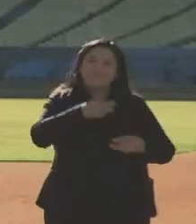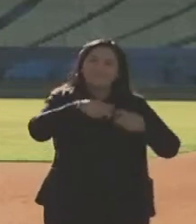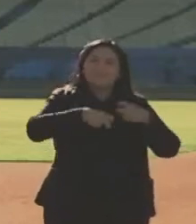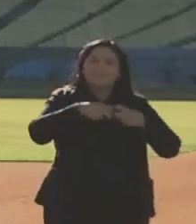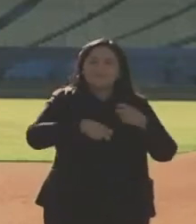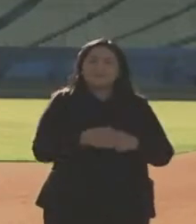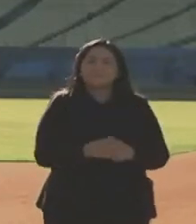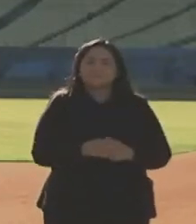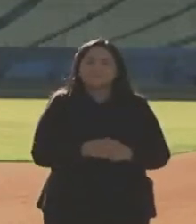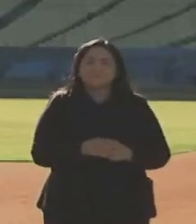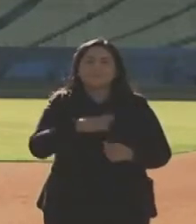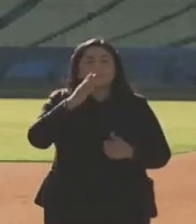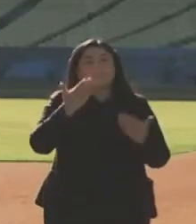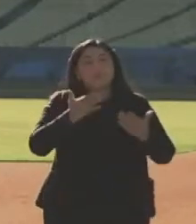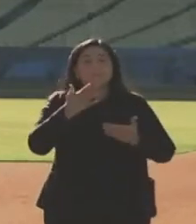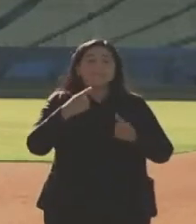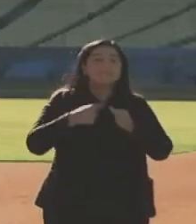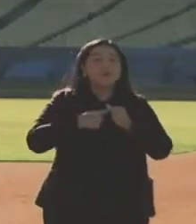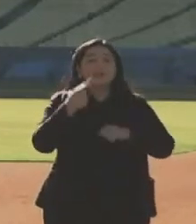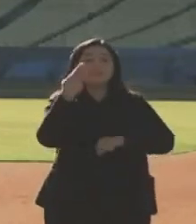know that on day one, will probably